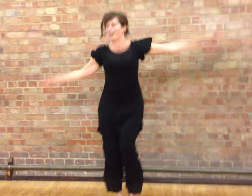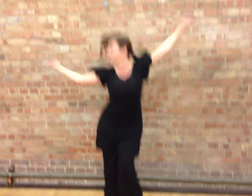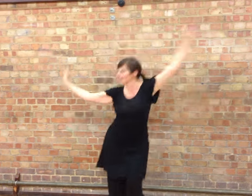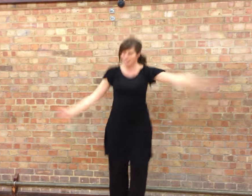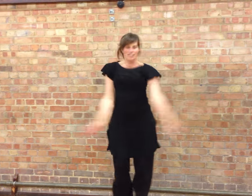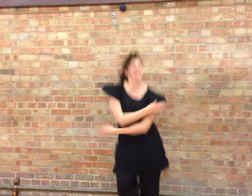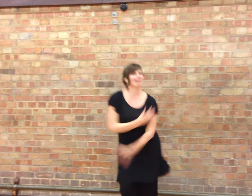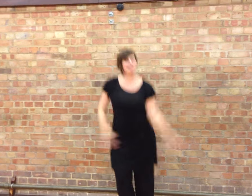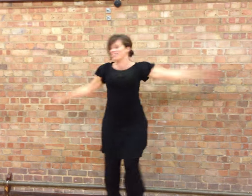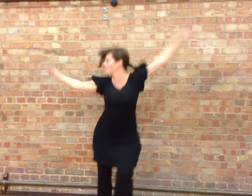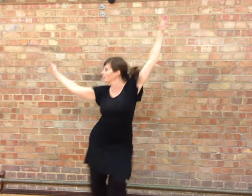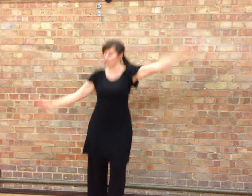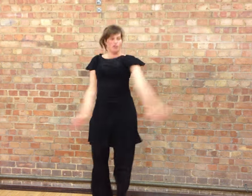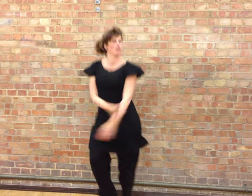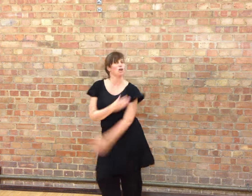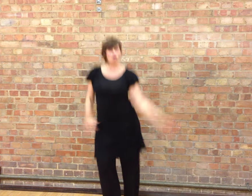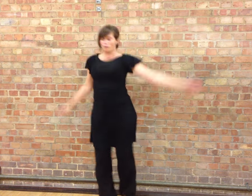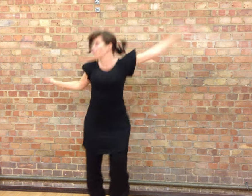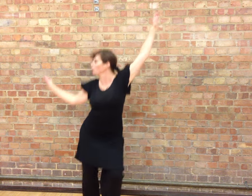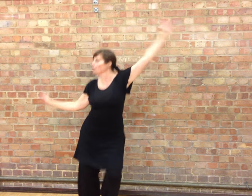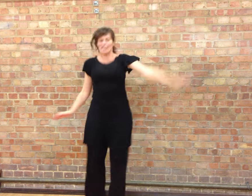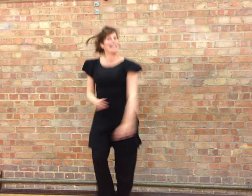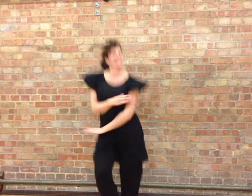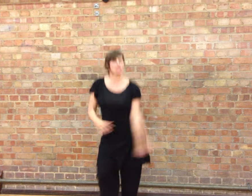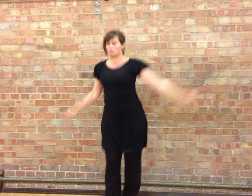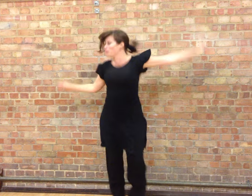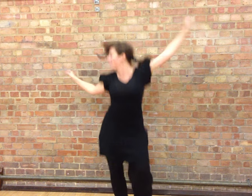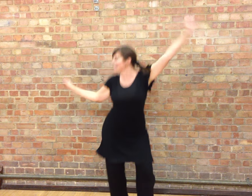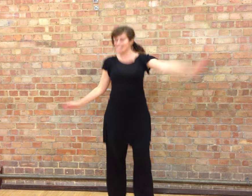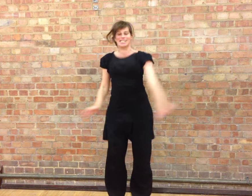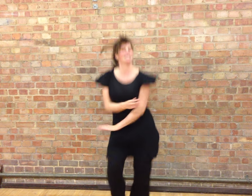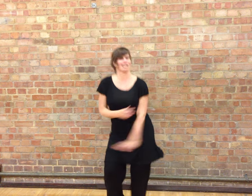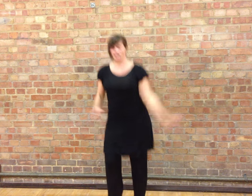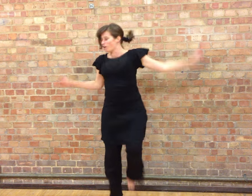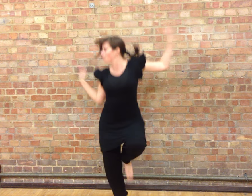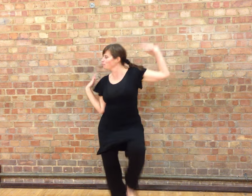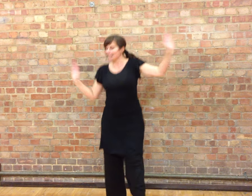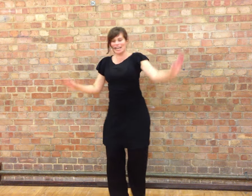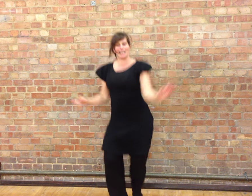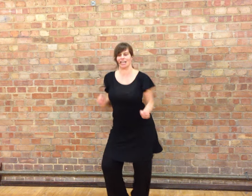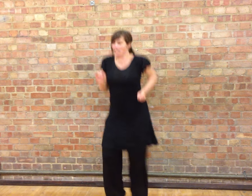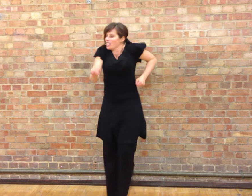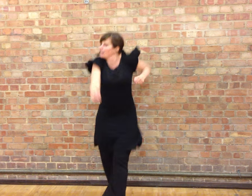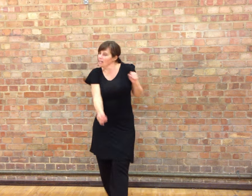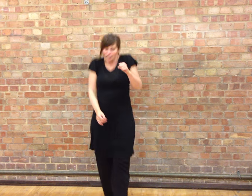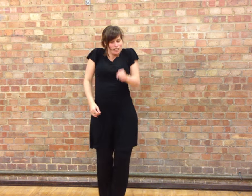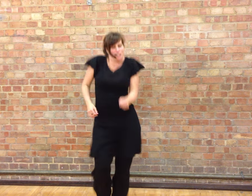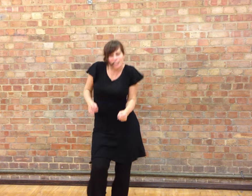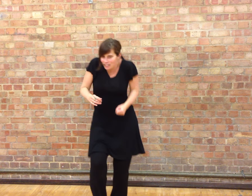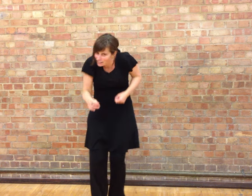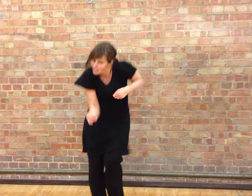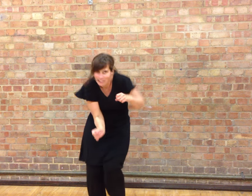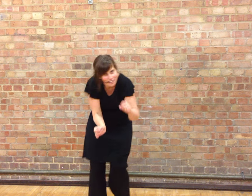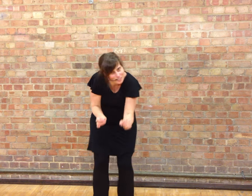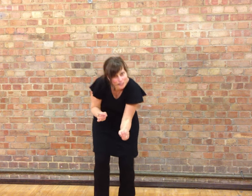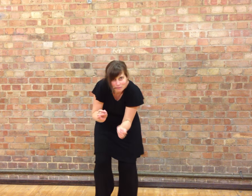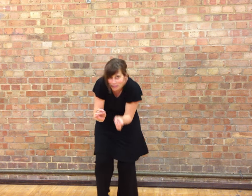There is lyrical, falling into place of being, sometimes